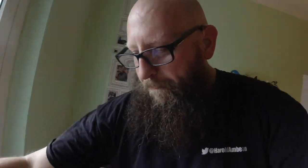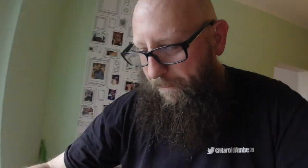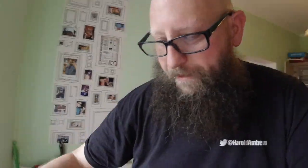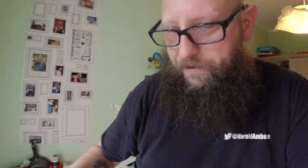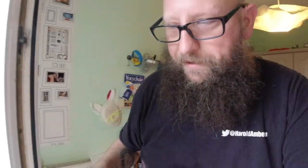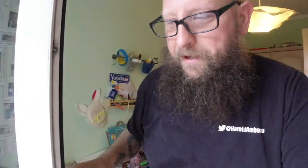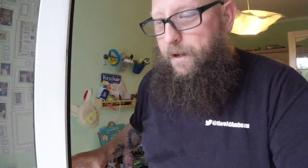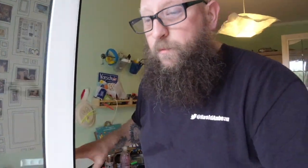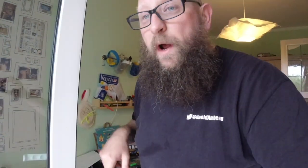I'm sweating.